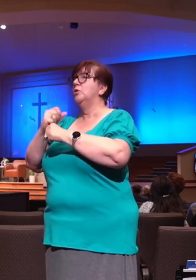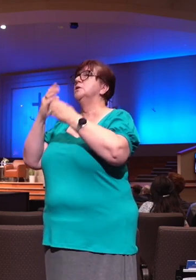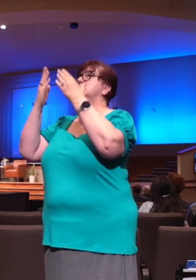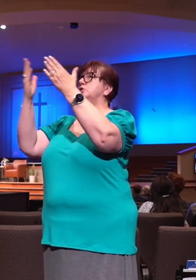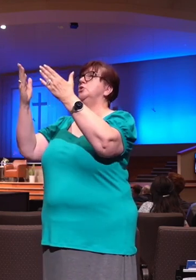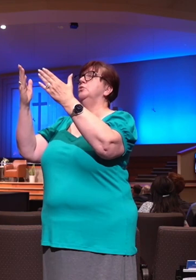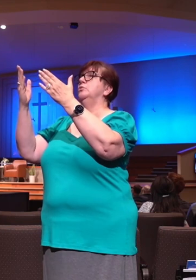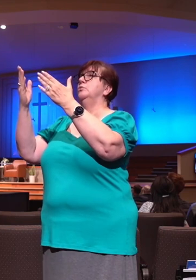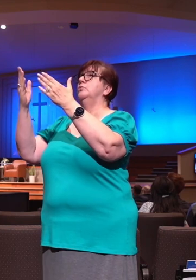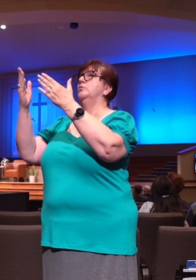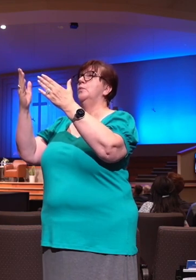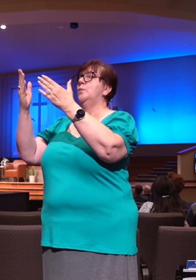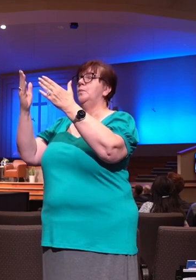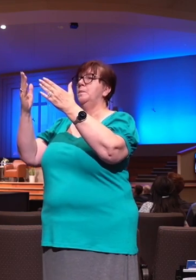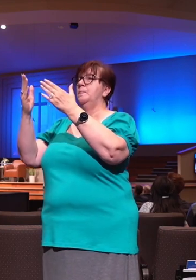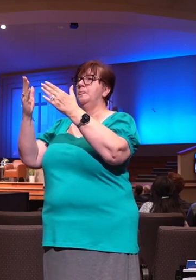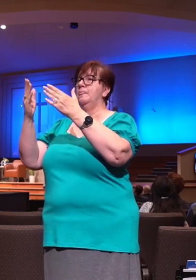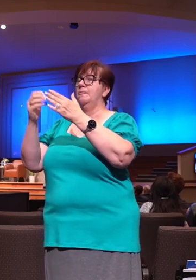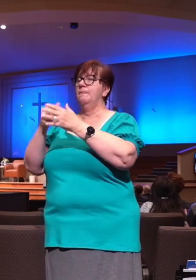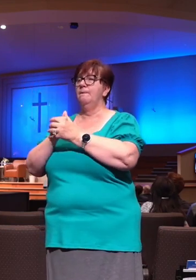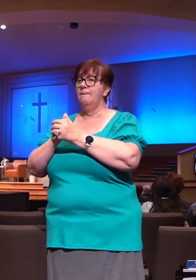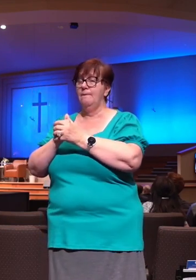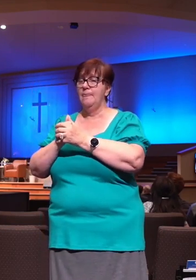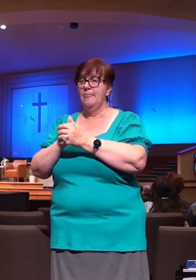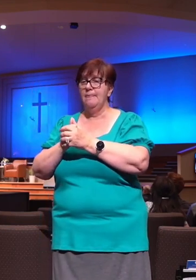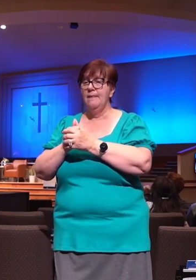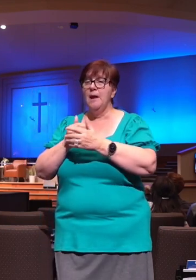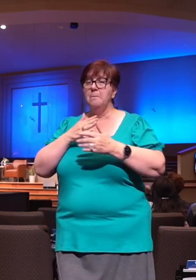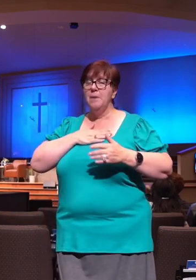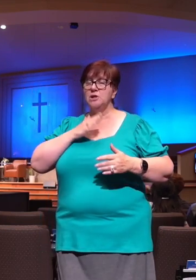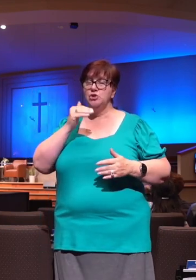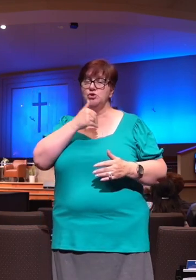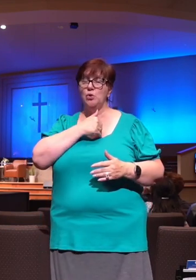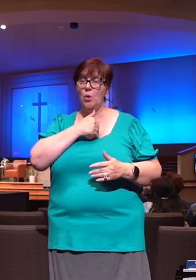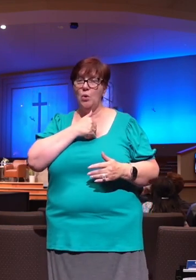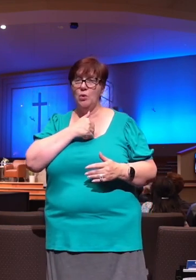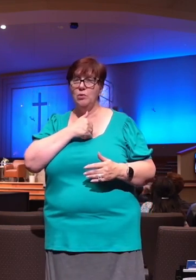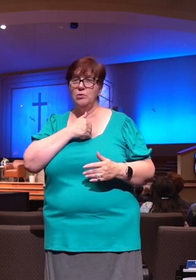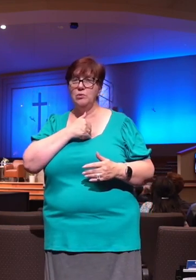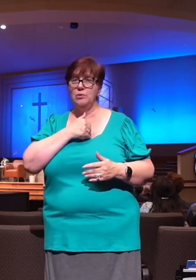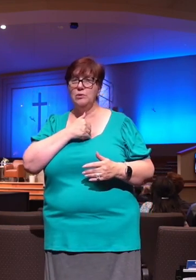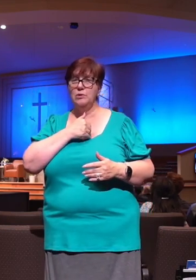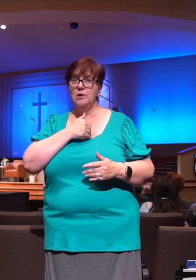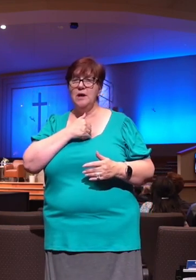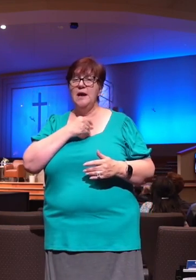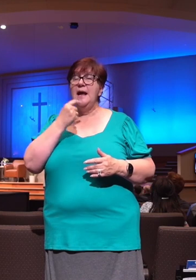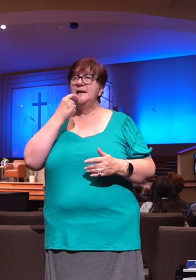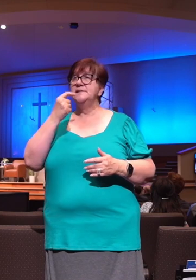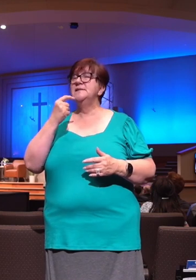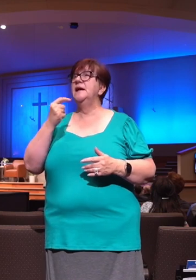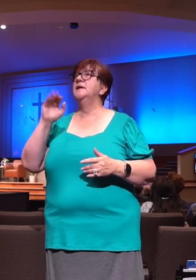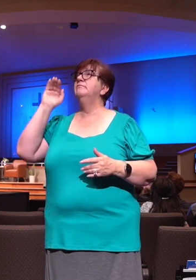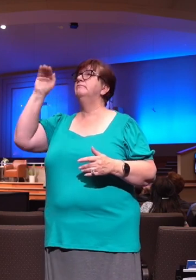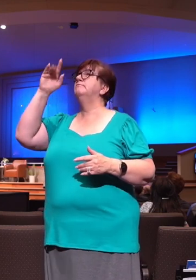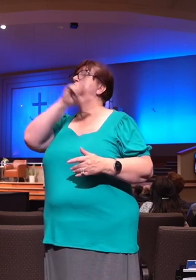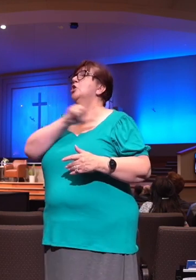and make that decision. Oh, my soul, that thou hast said unto the Lord, thou art my Lord. My goodness